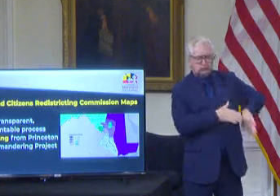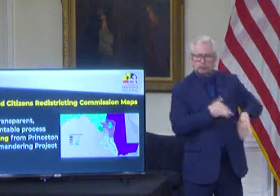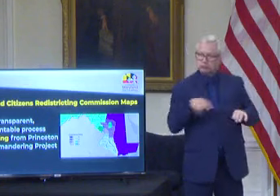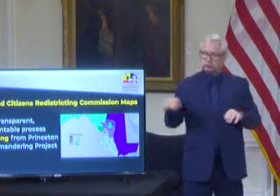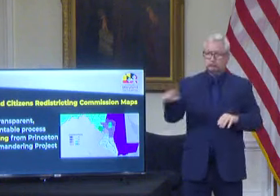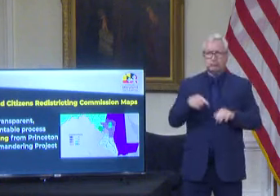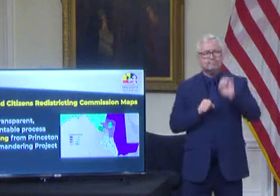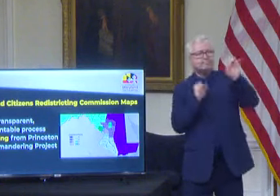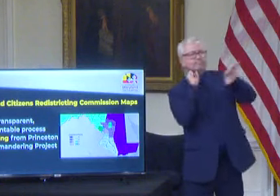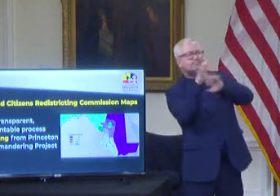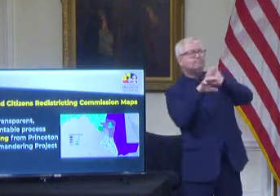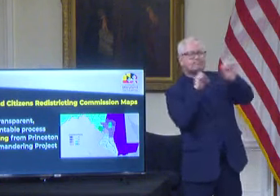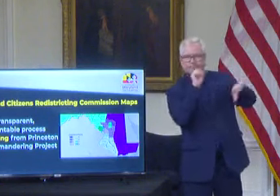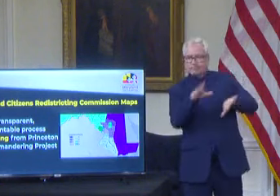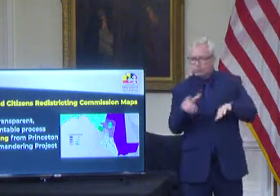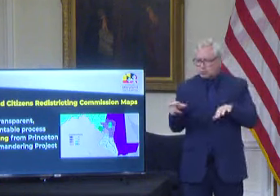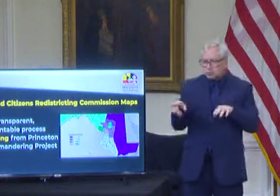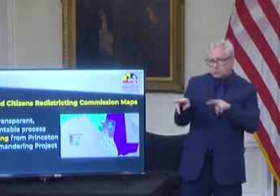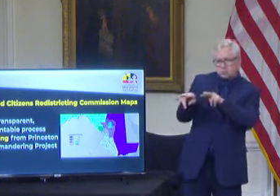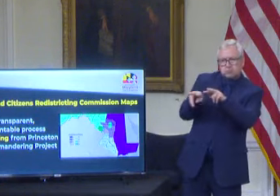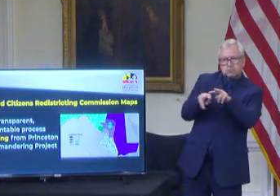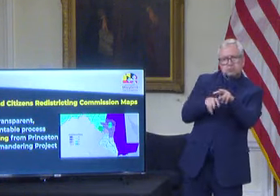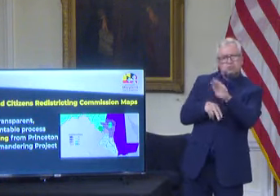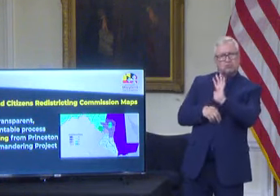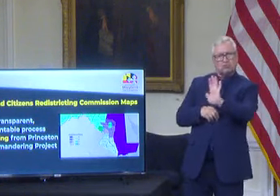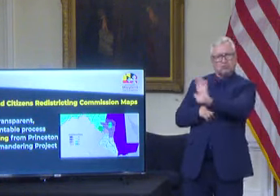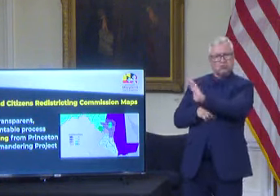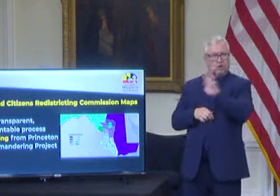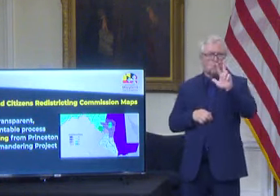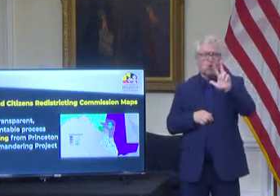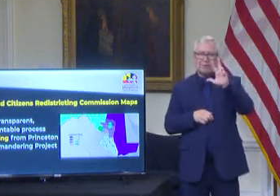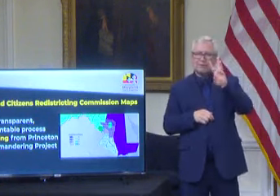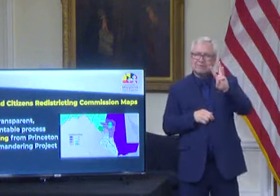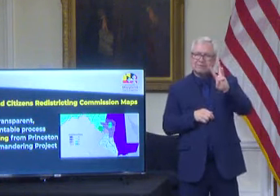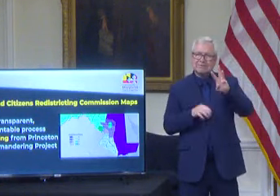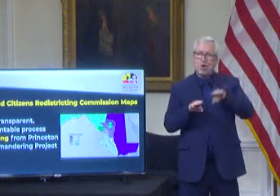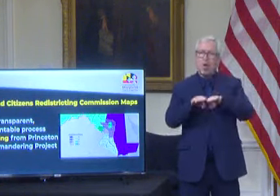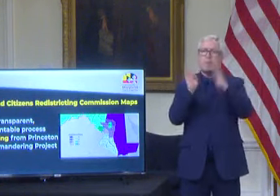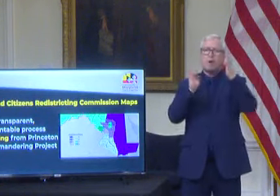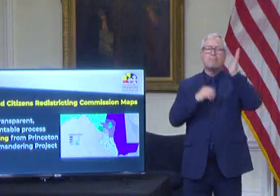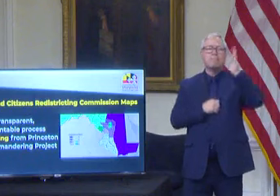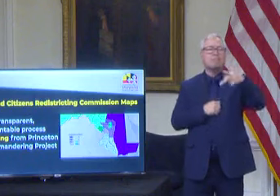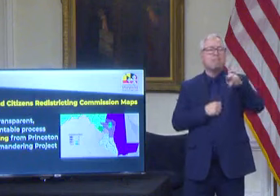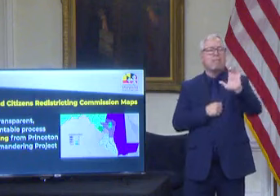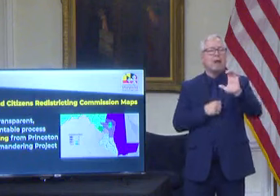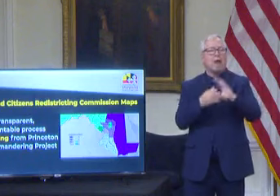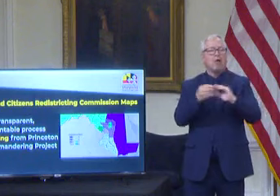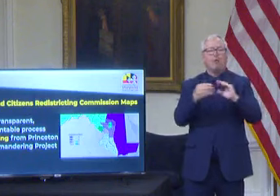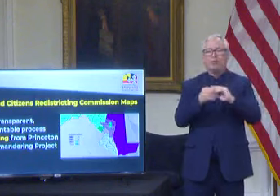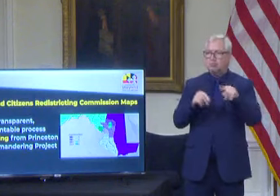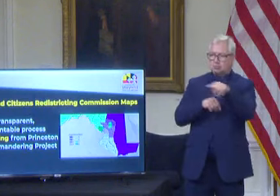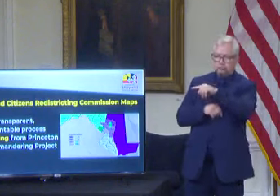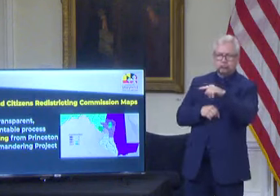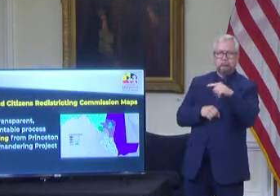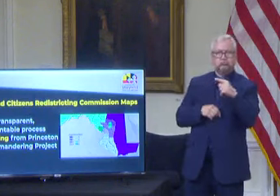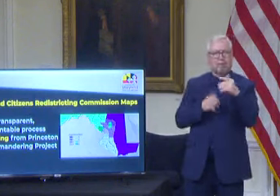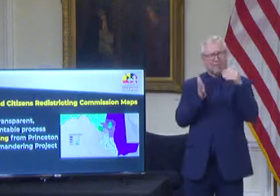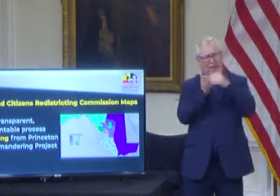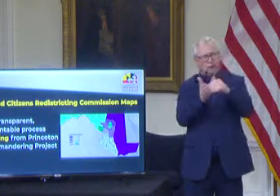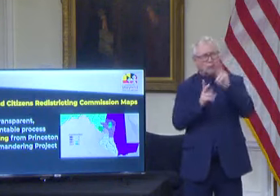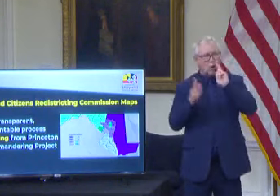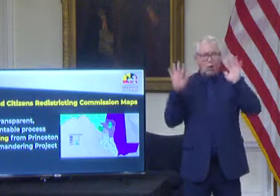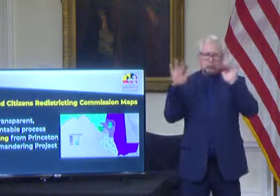The commission held 36 open public meetings in which thousands of members of the public